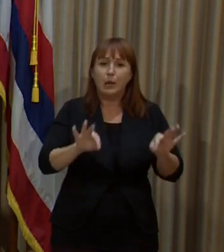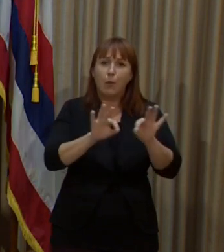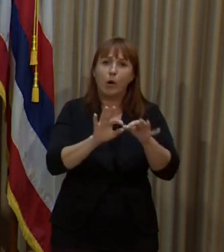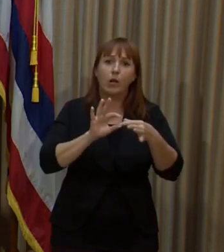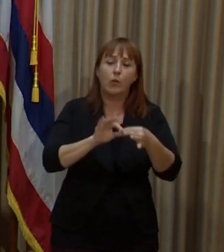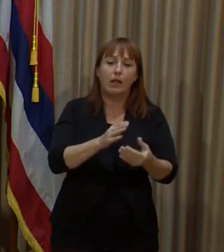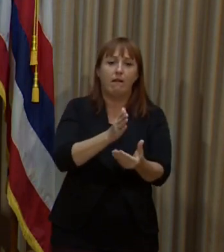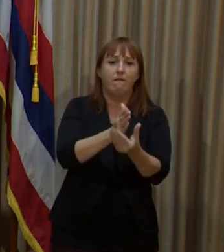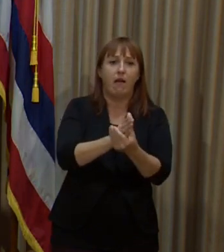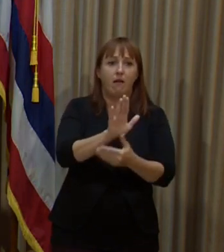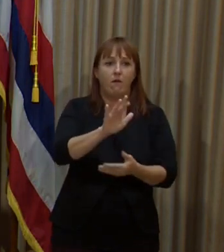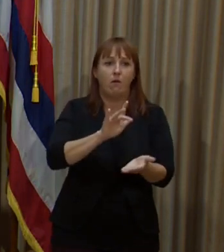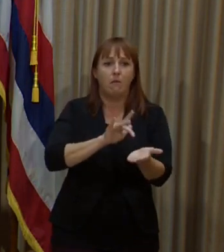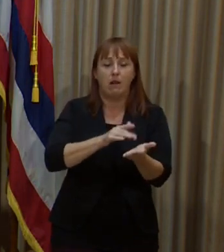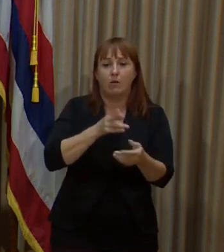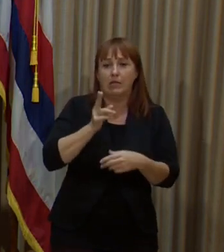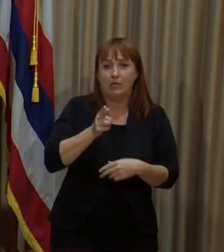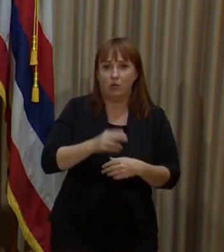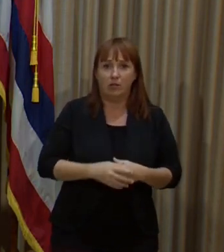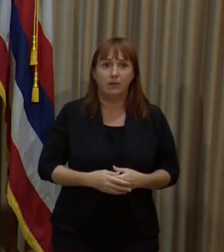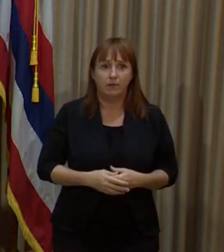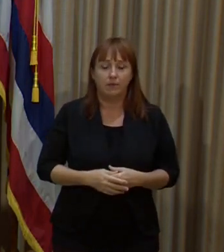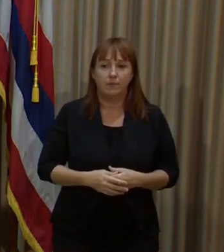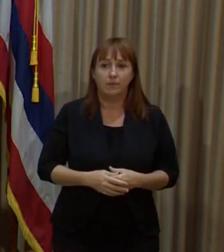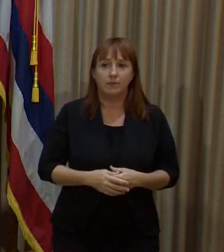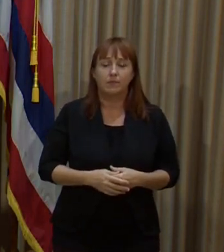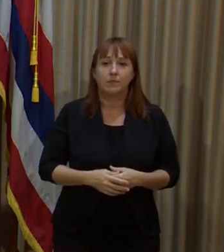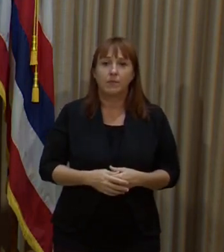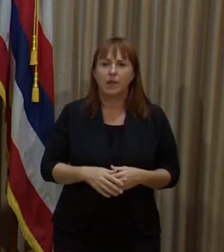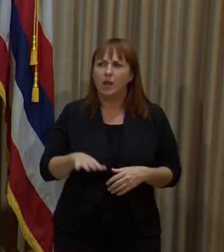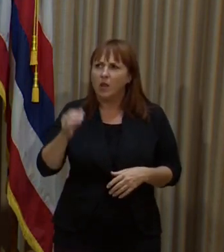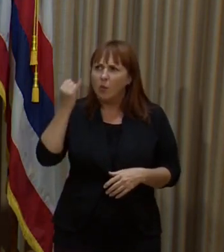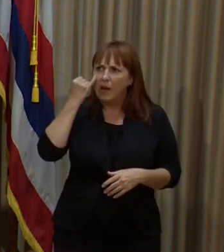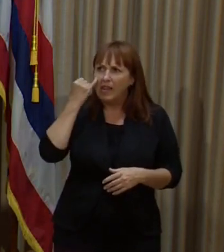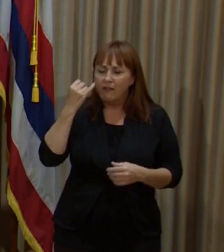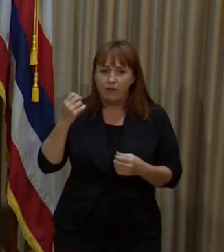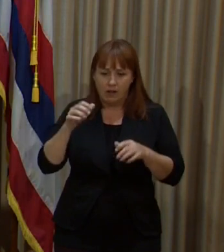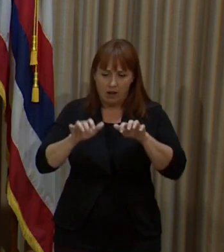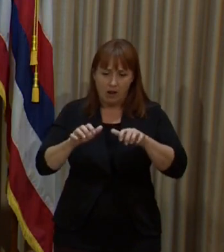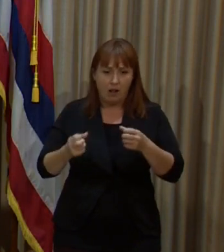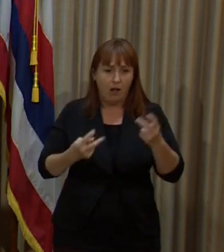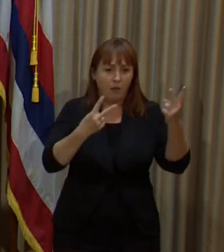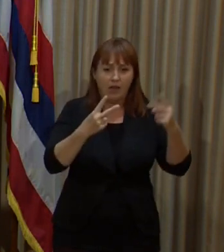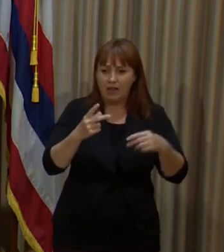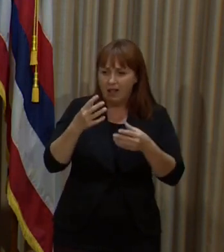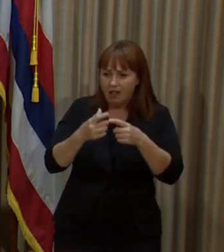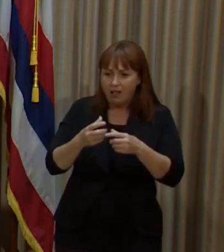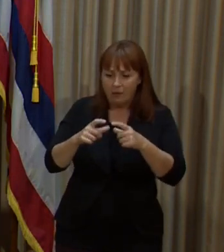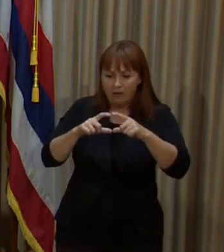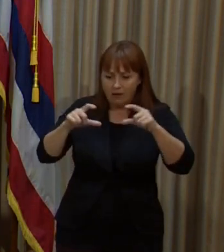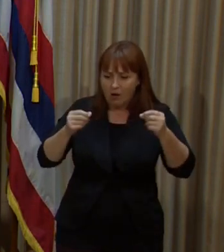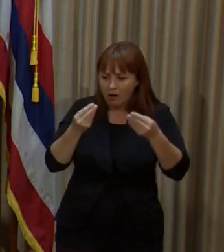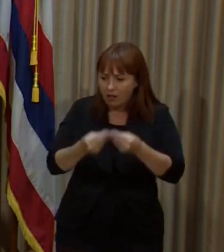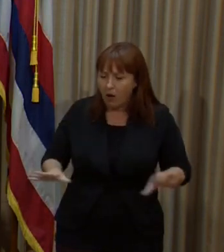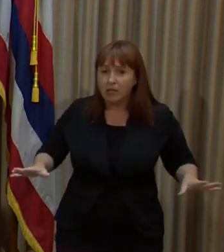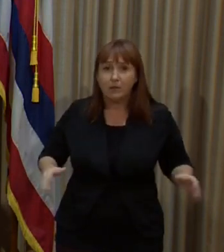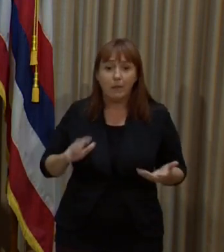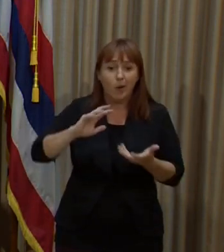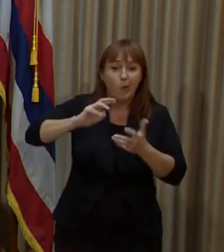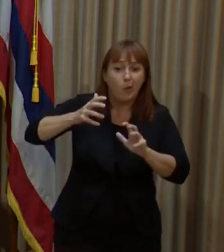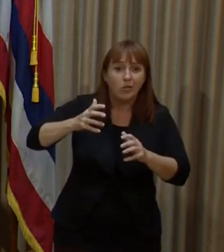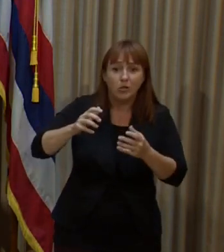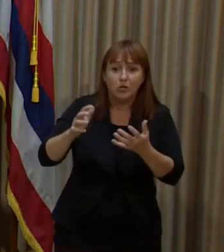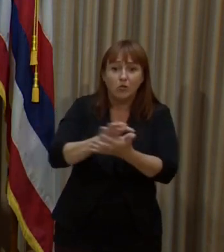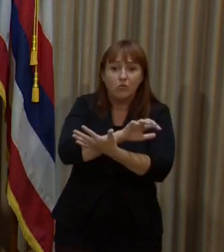record. I know a question will come up about this. What happens if it's updated and you just can't find your darn card? You washed it in your pants.